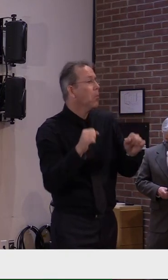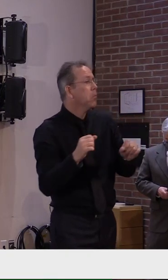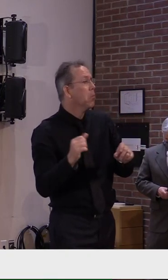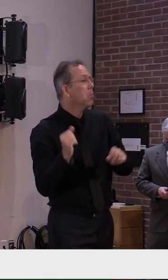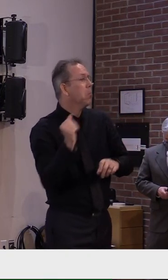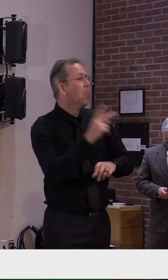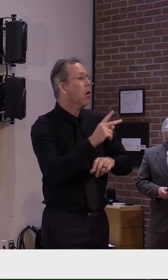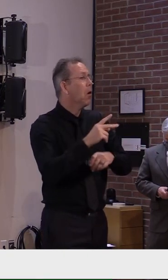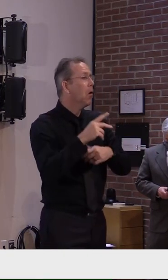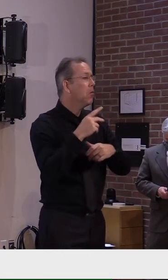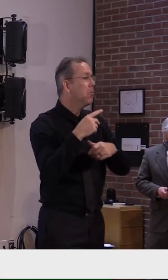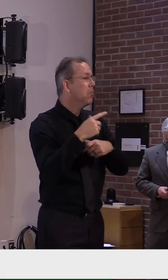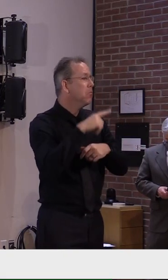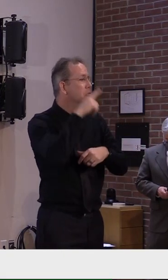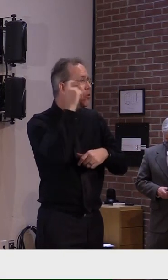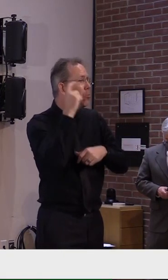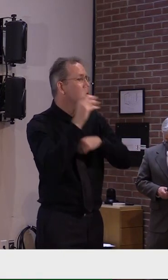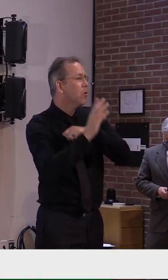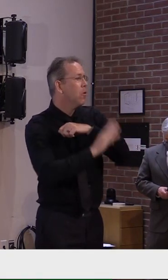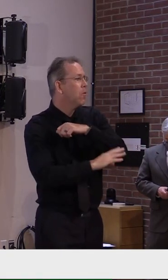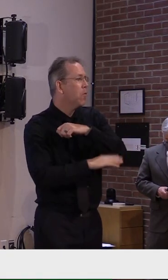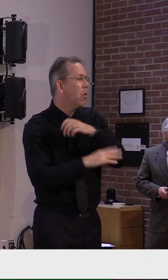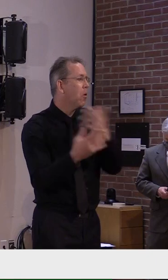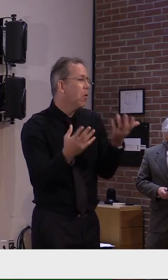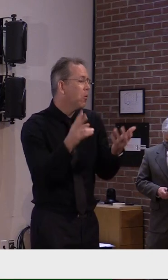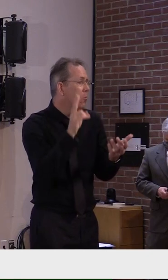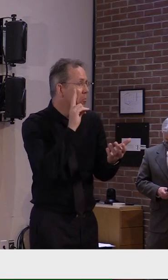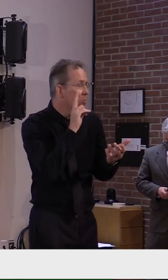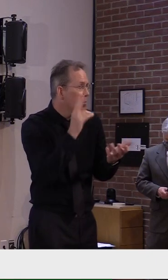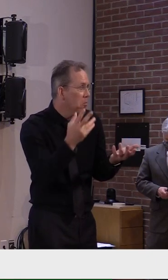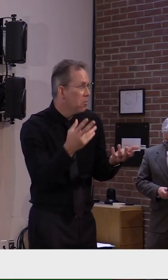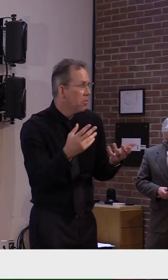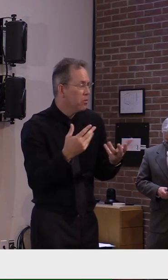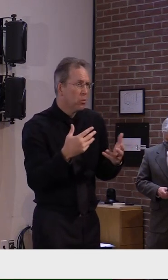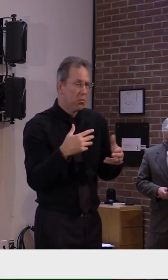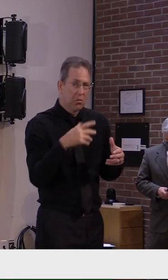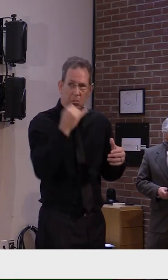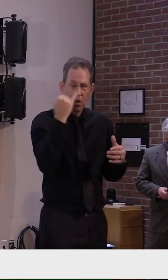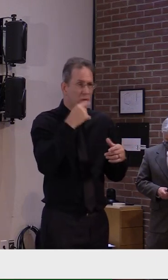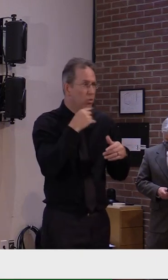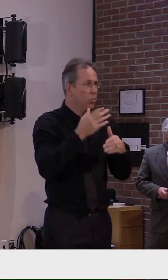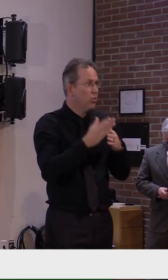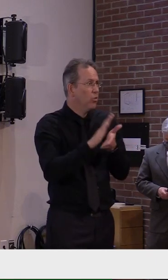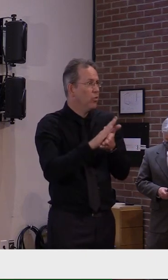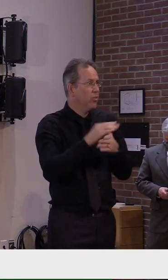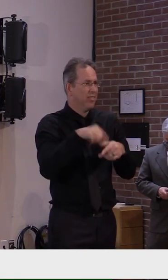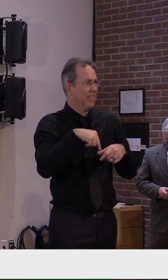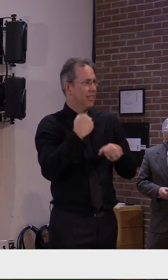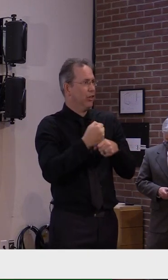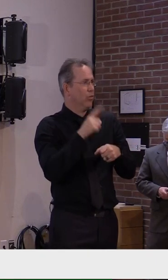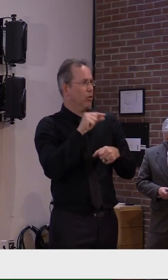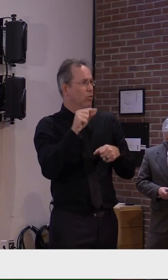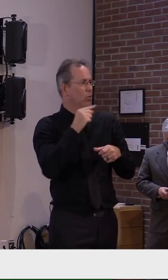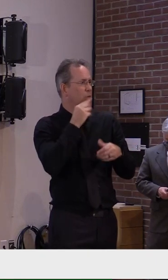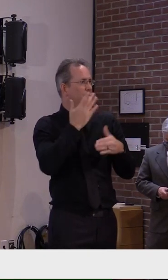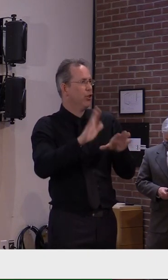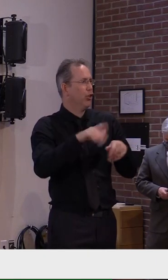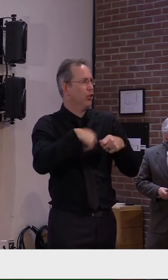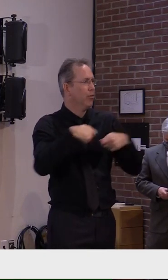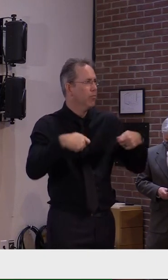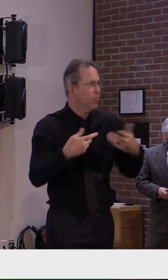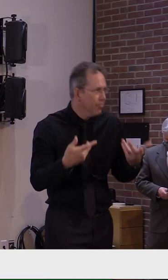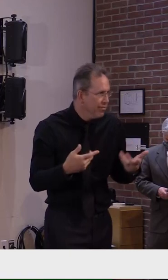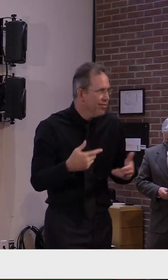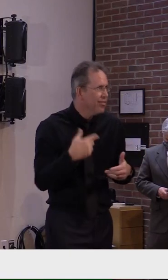before this calendar year ends. I wouldn't mind moving the projection up to the spring, but I wouldn't want to, uh, hold